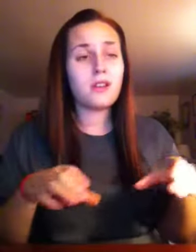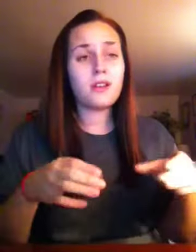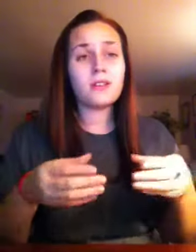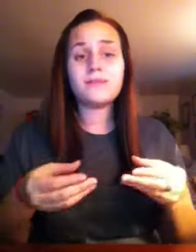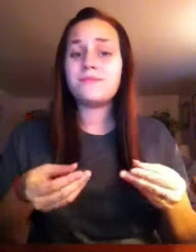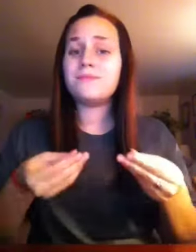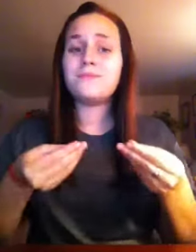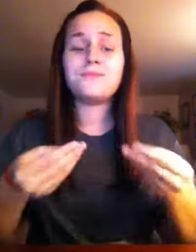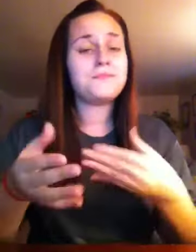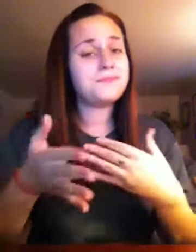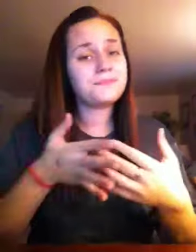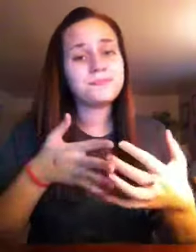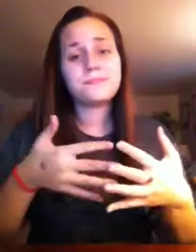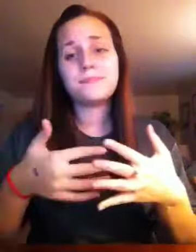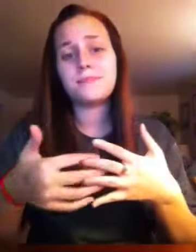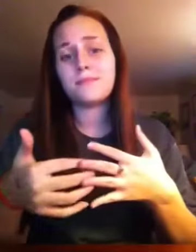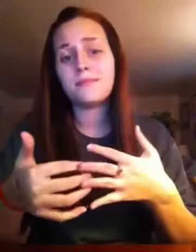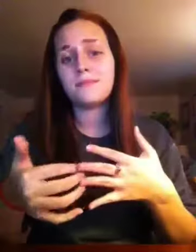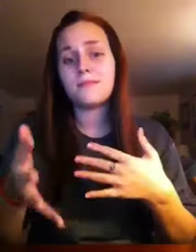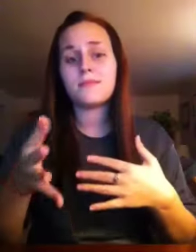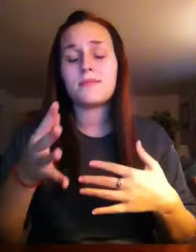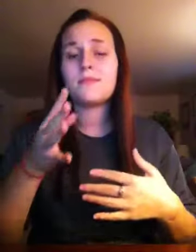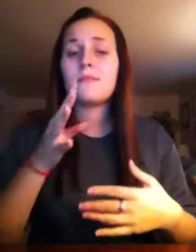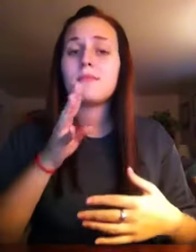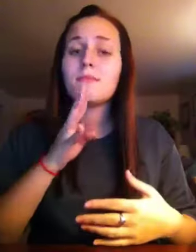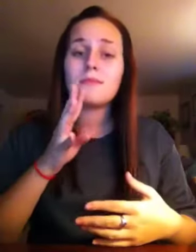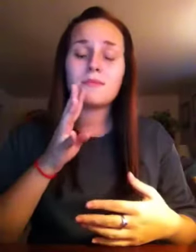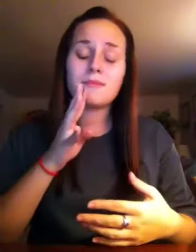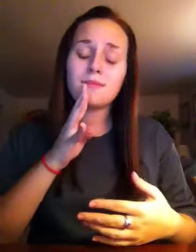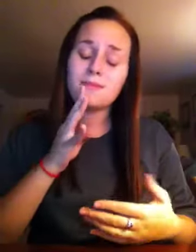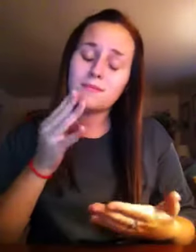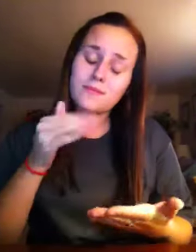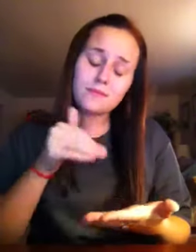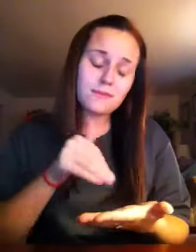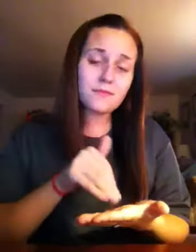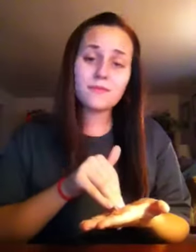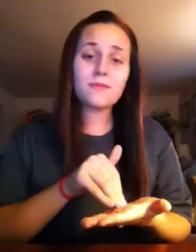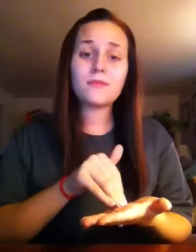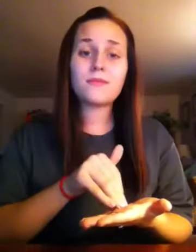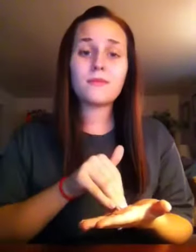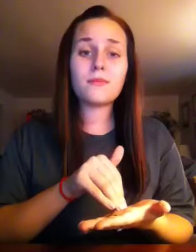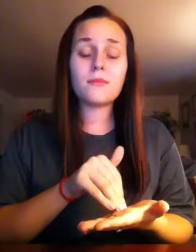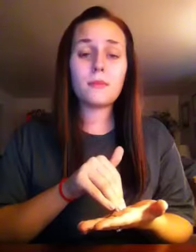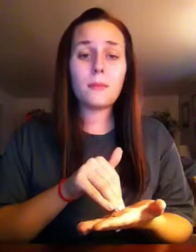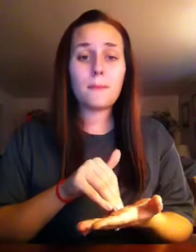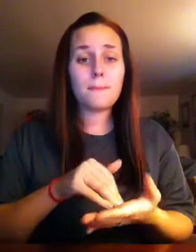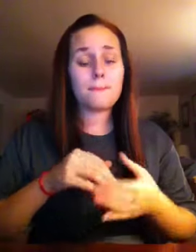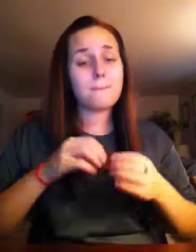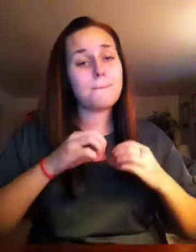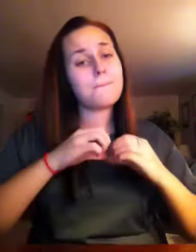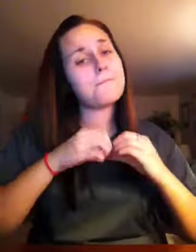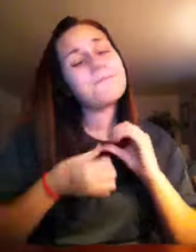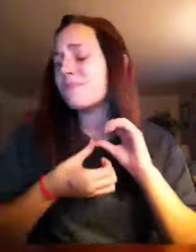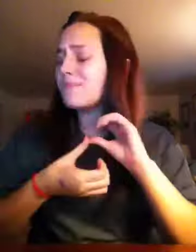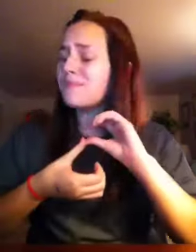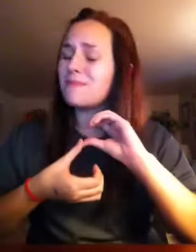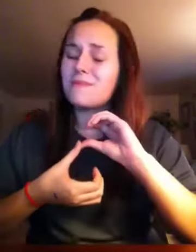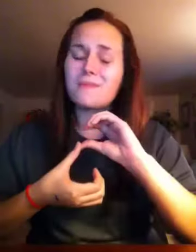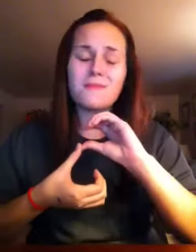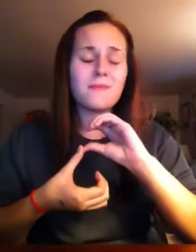I'd give anything Just to talk to you Oh, it breaks